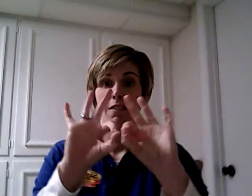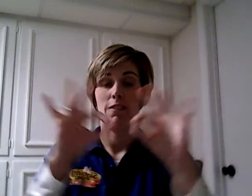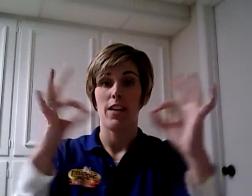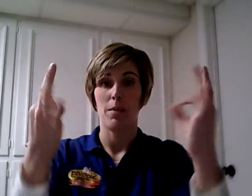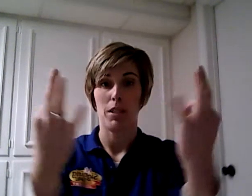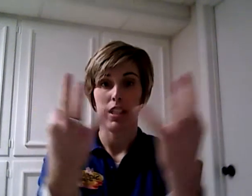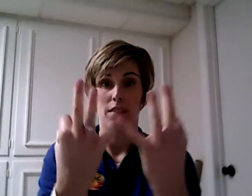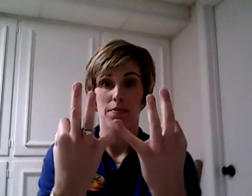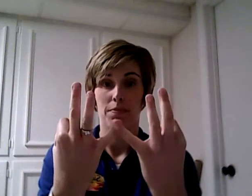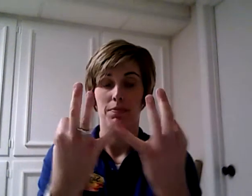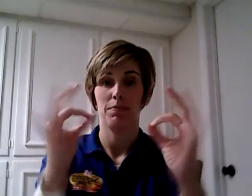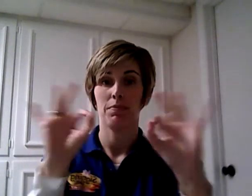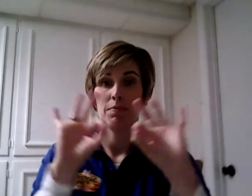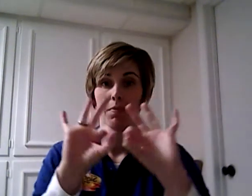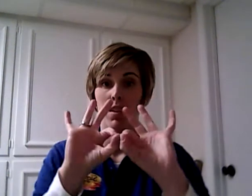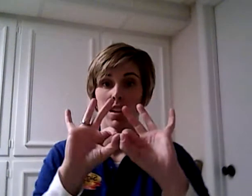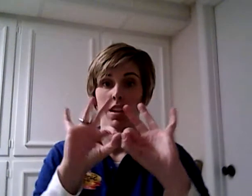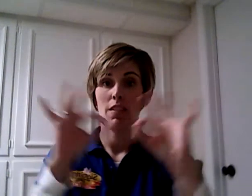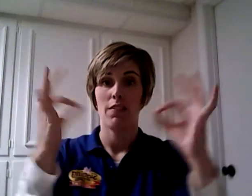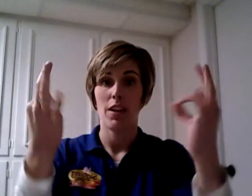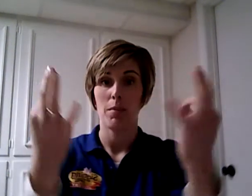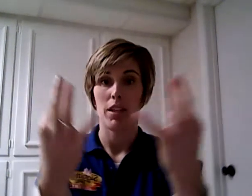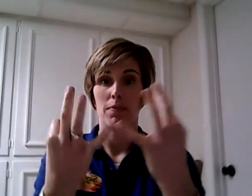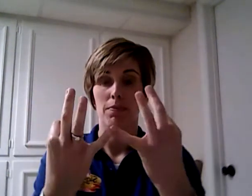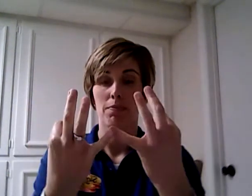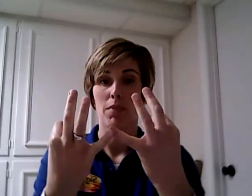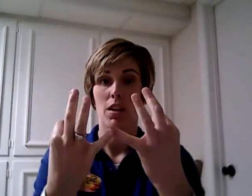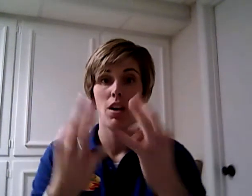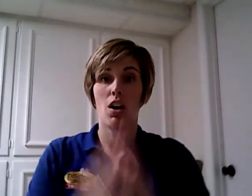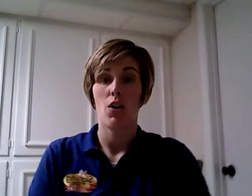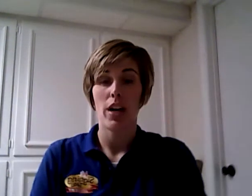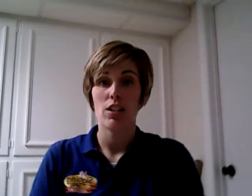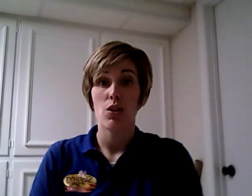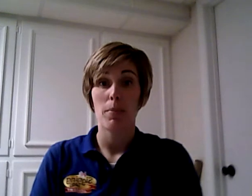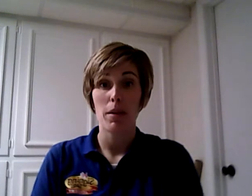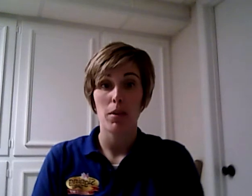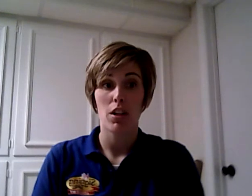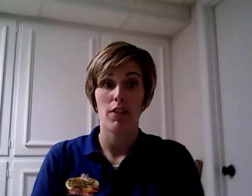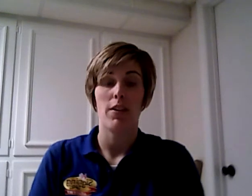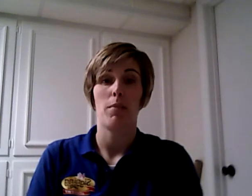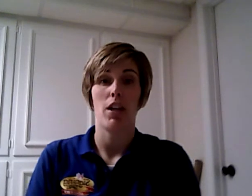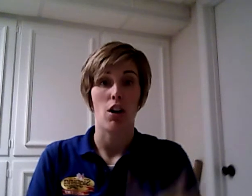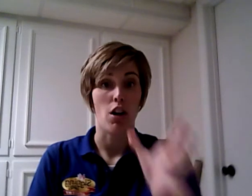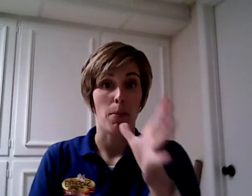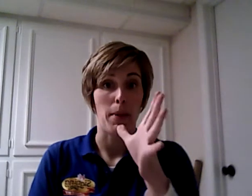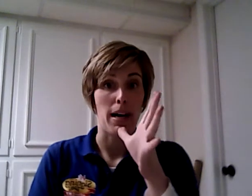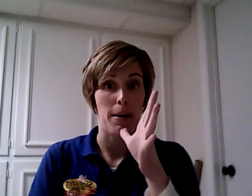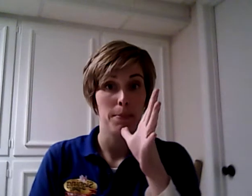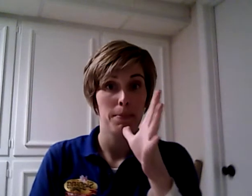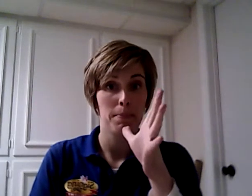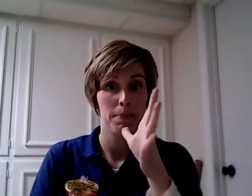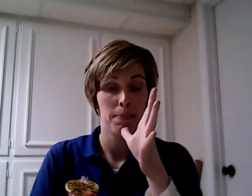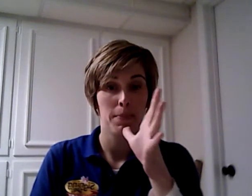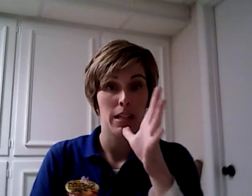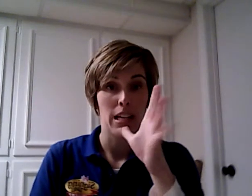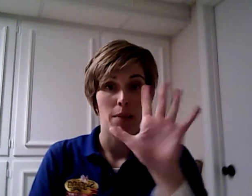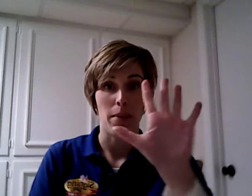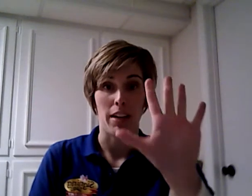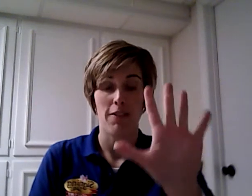Family. Family. Okay, so the people in our family are our mom. Make a